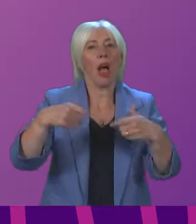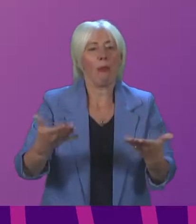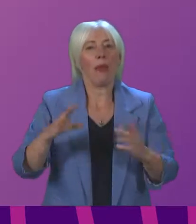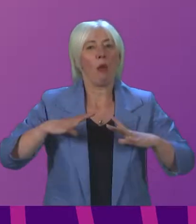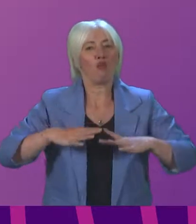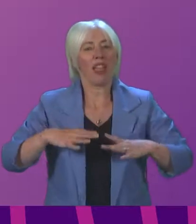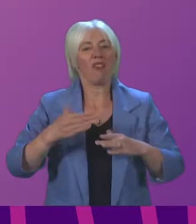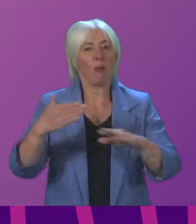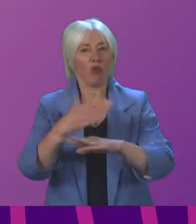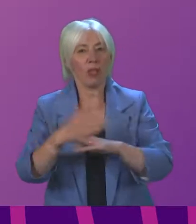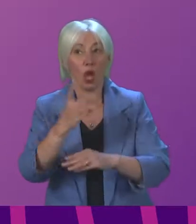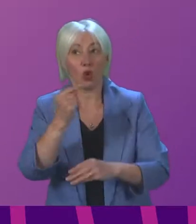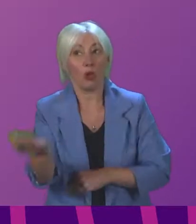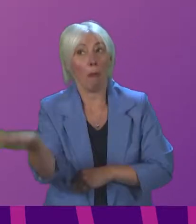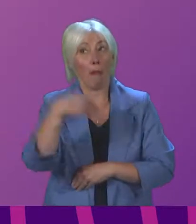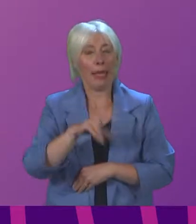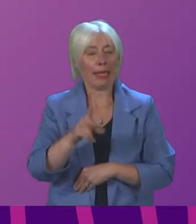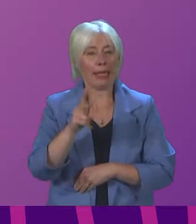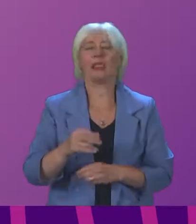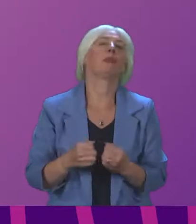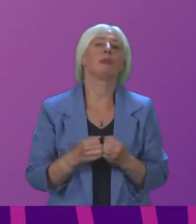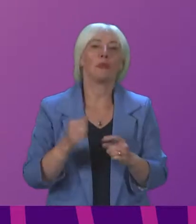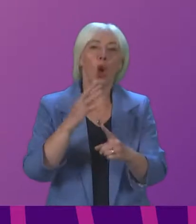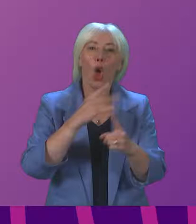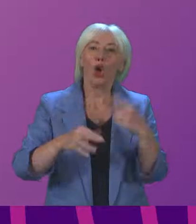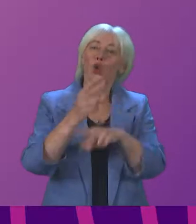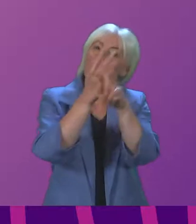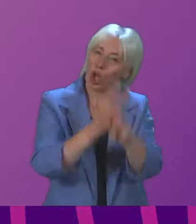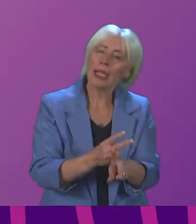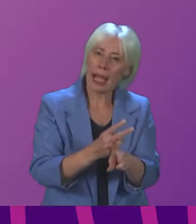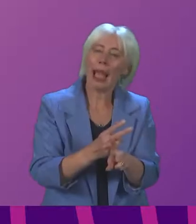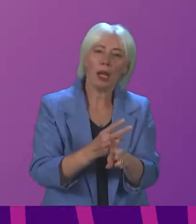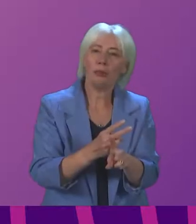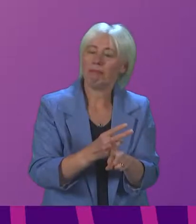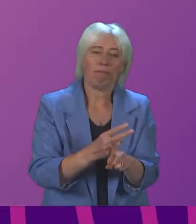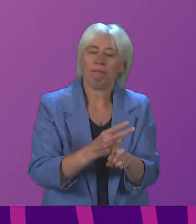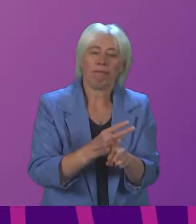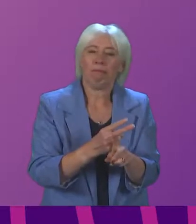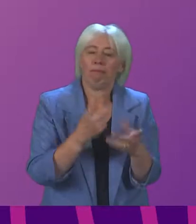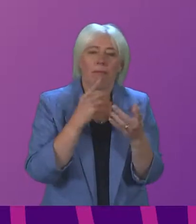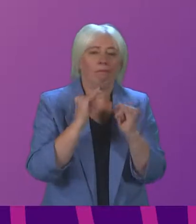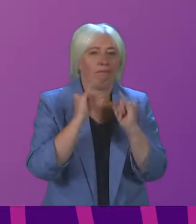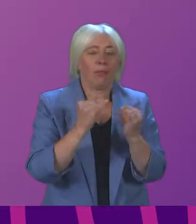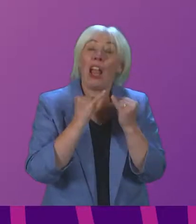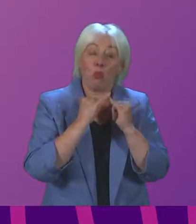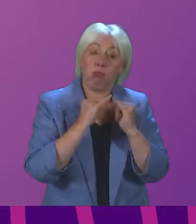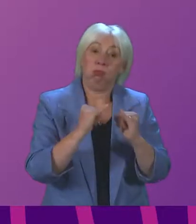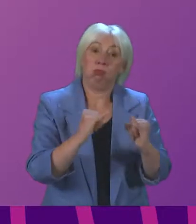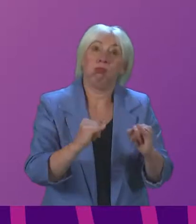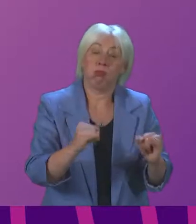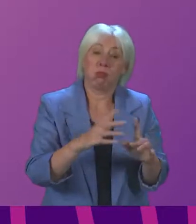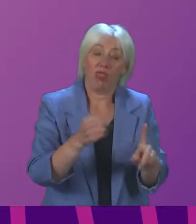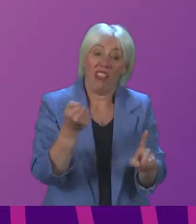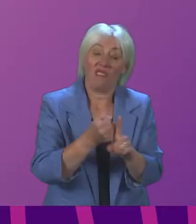social care, we heard that staff recruitment and retention issues are now acute and worsening and impacting on the